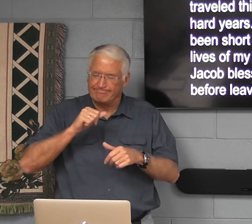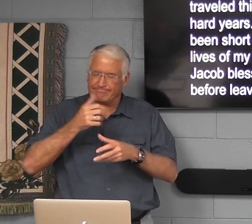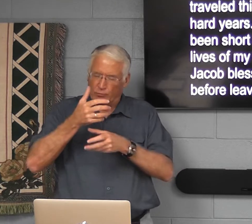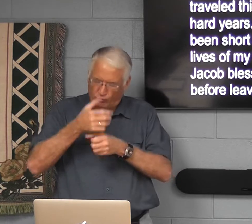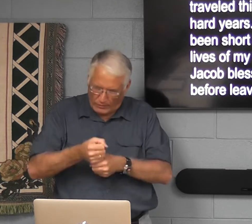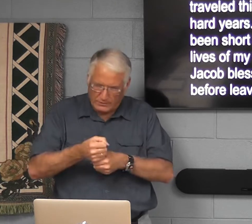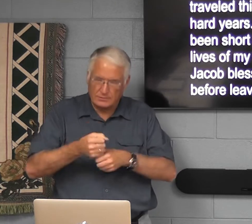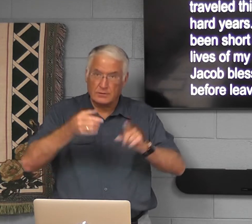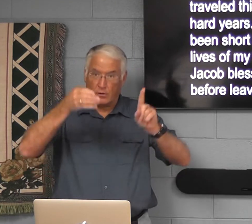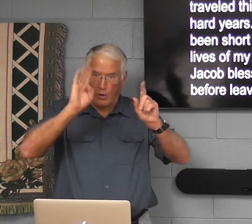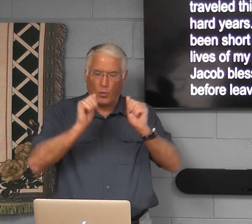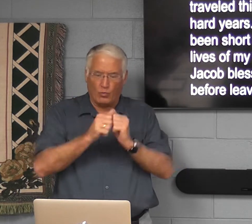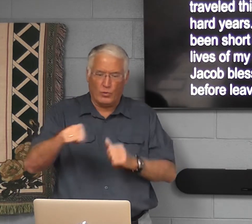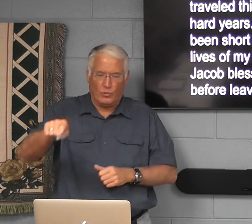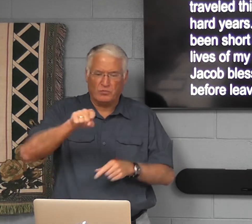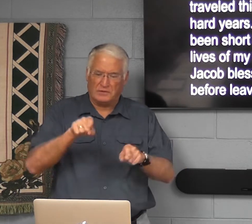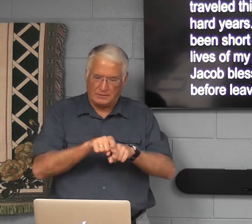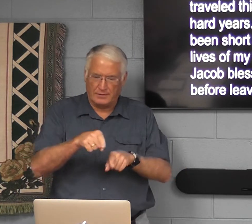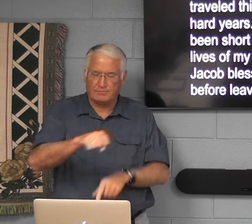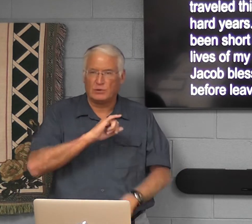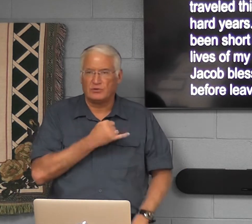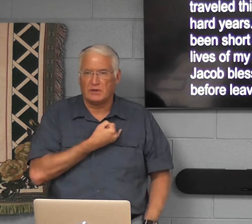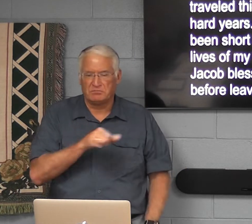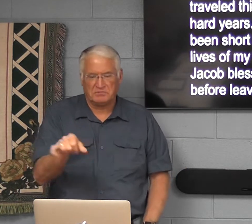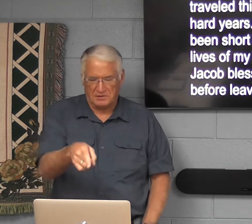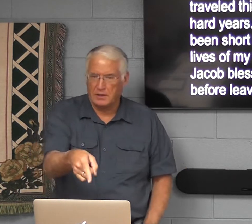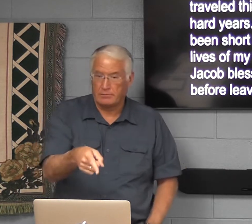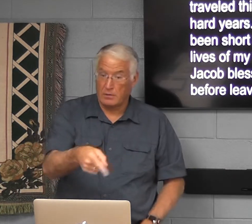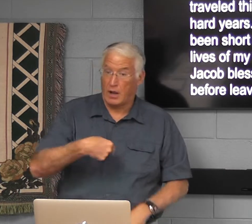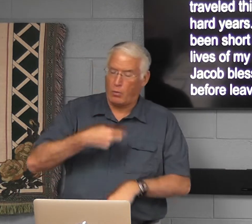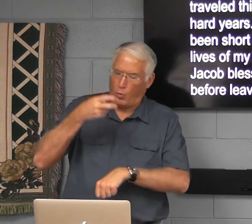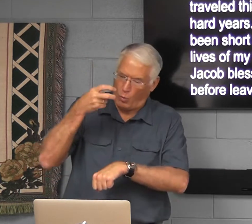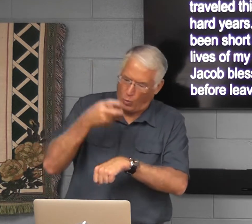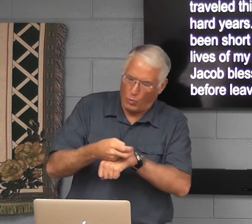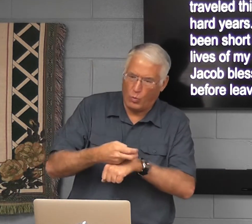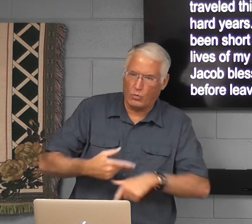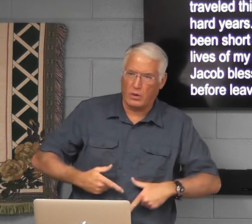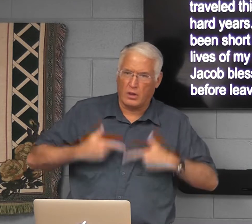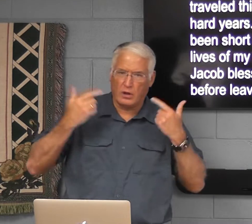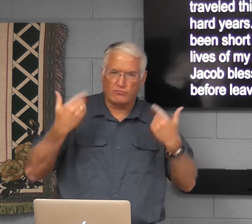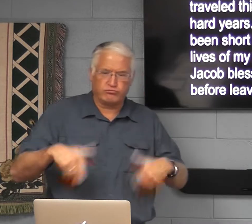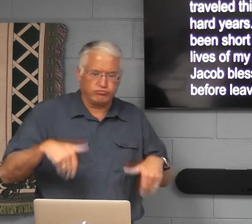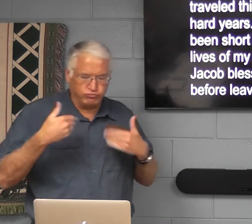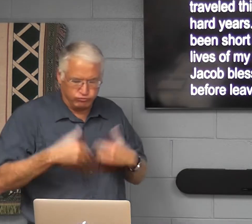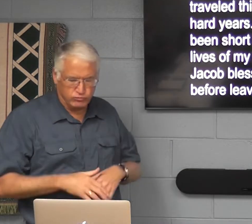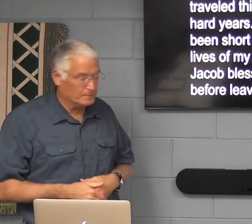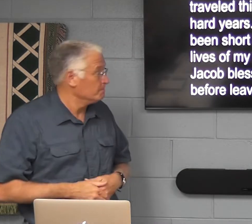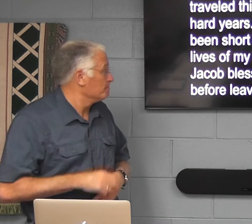We go through our suffering and trust that God is with us, just like Jacob. He has a hard life.